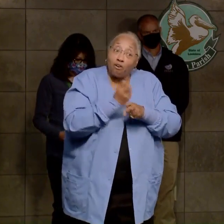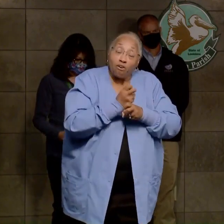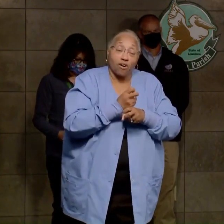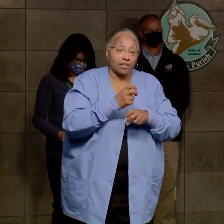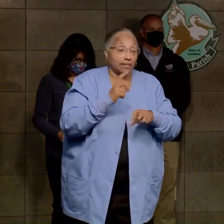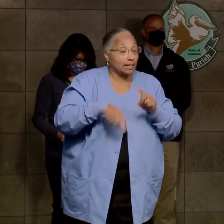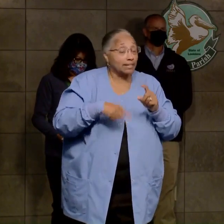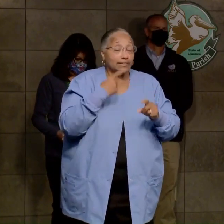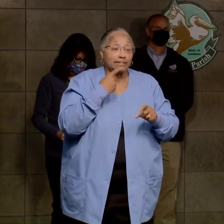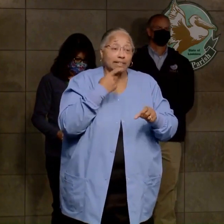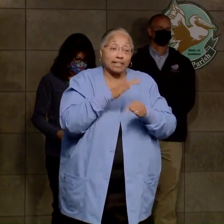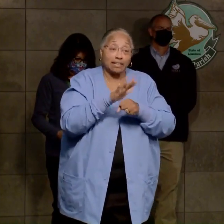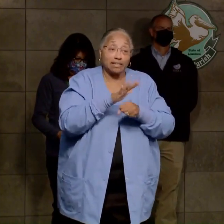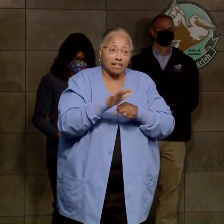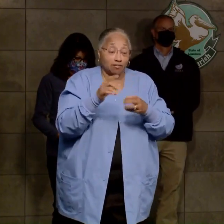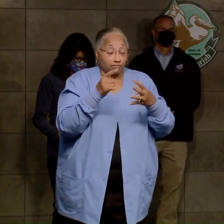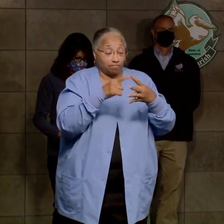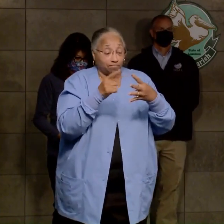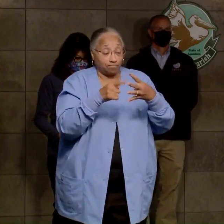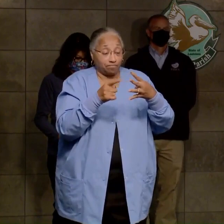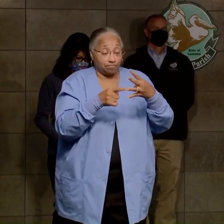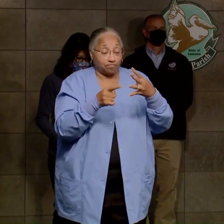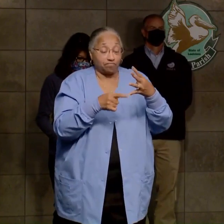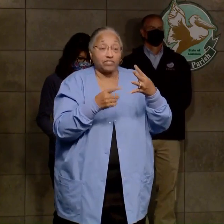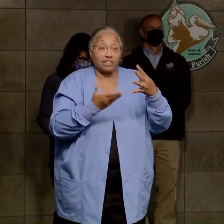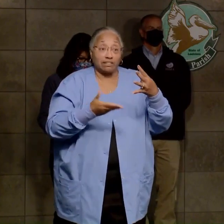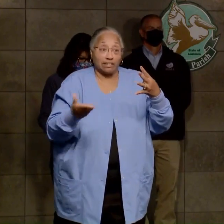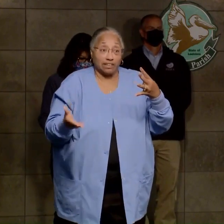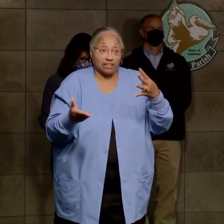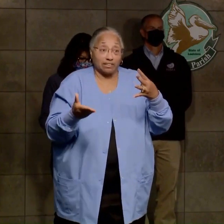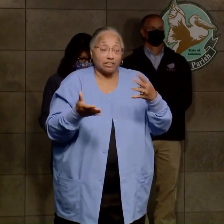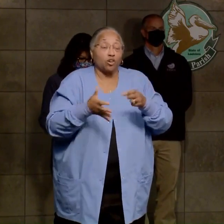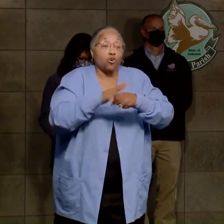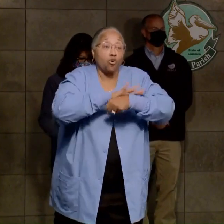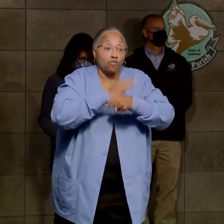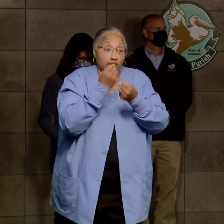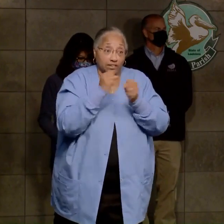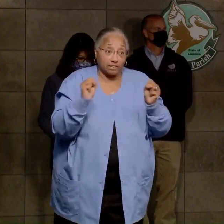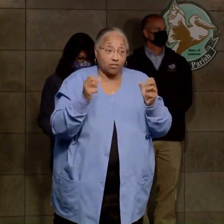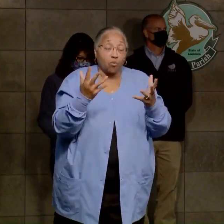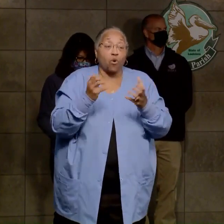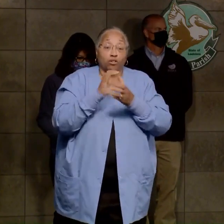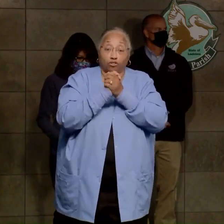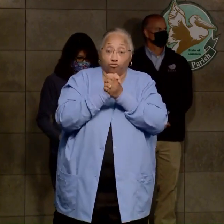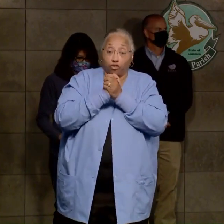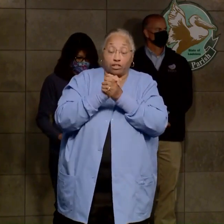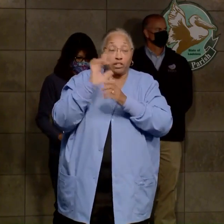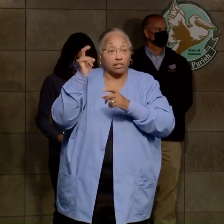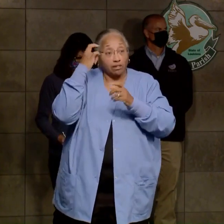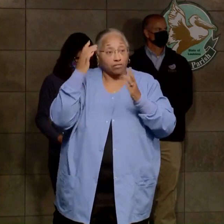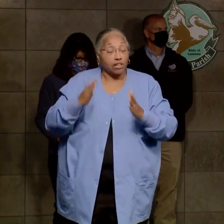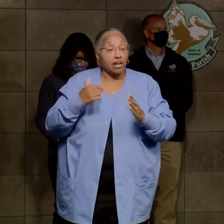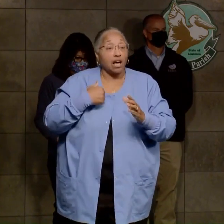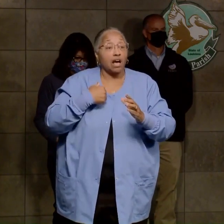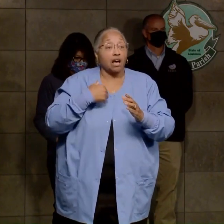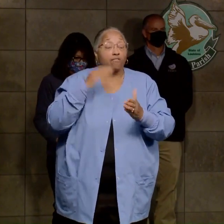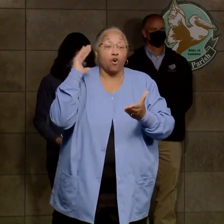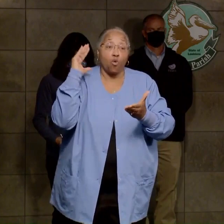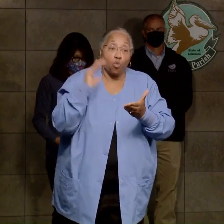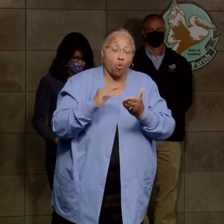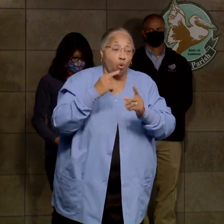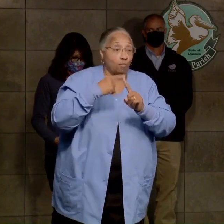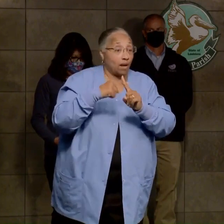I want to echo these four things, and it's COVID safety. And I want to congratulate the governor for having low positivity in the nation.